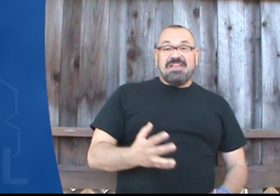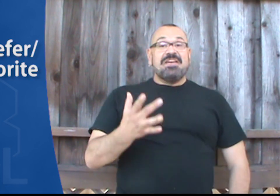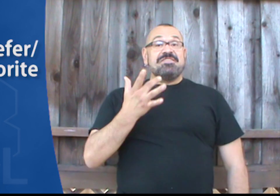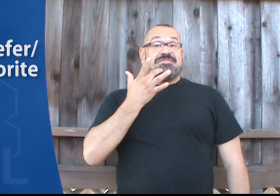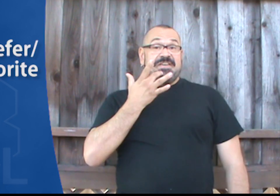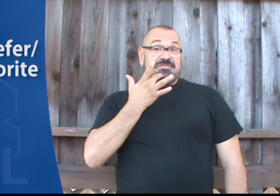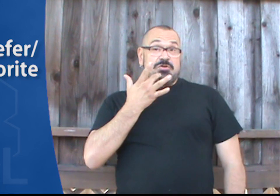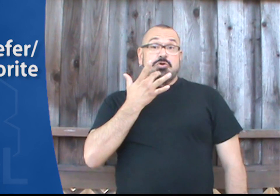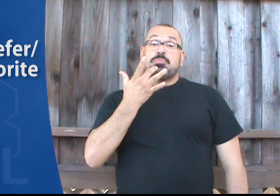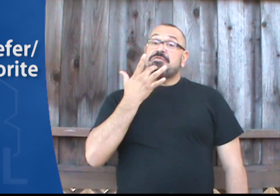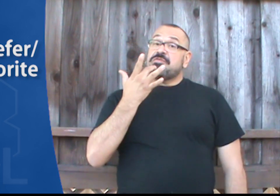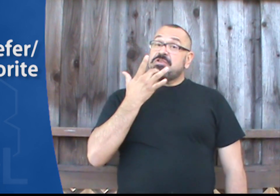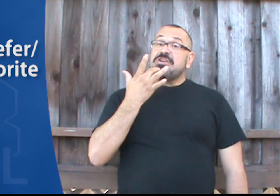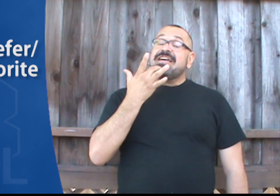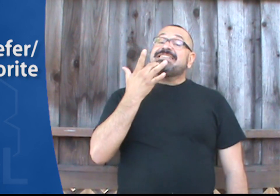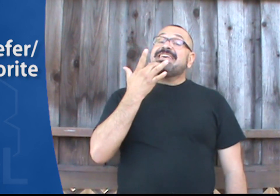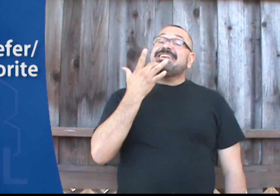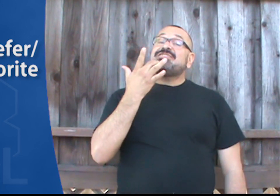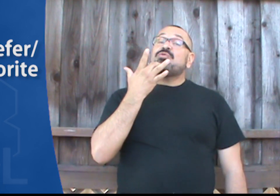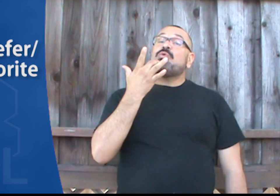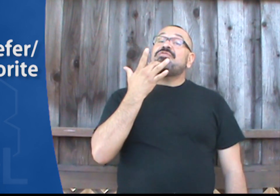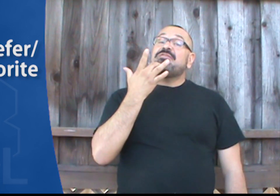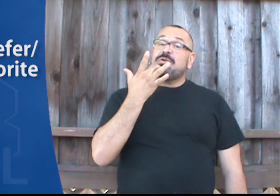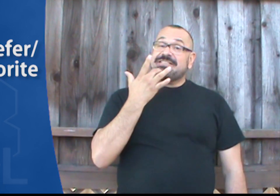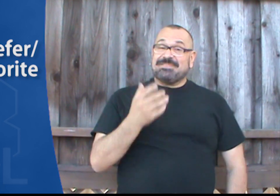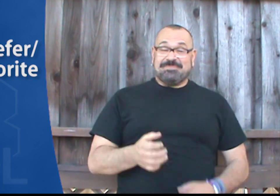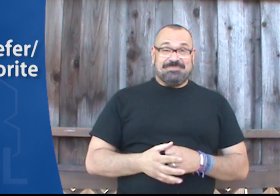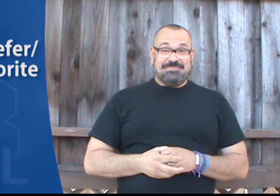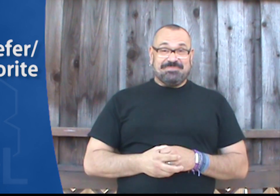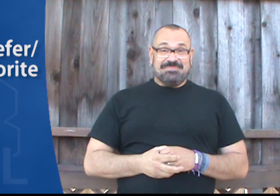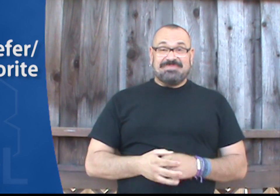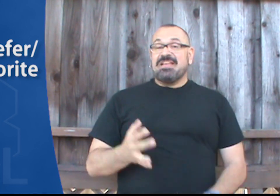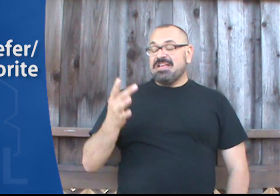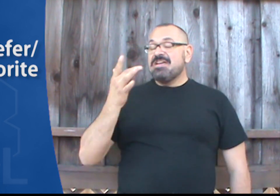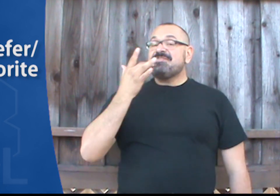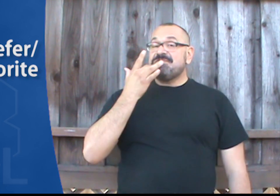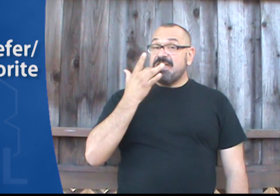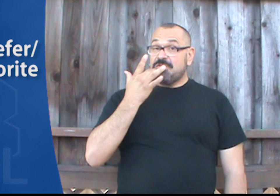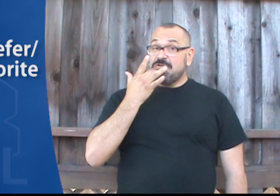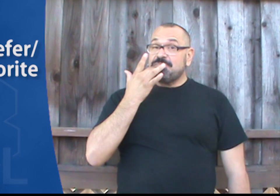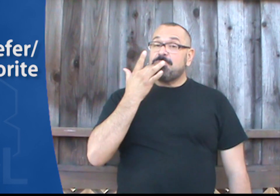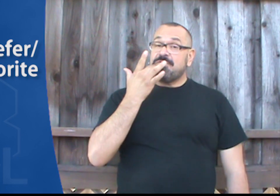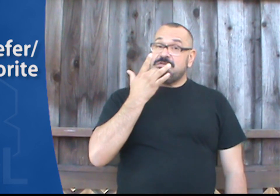Favor. Prefer. Taste. favorite. Favor. Prefer.